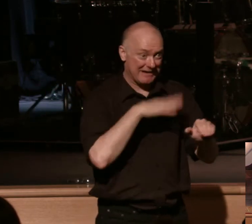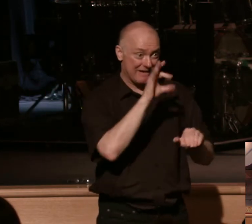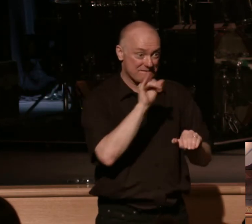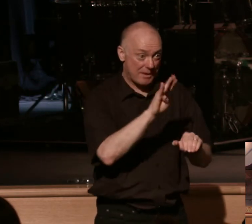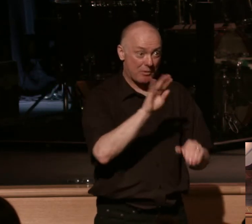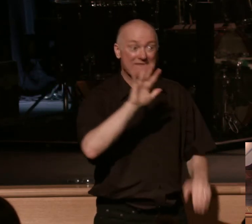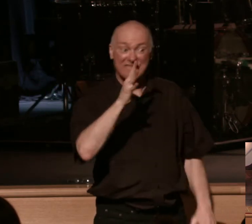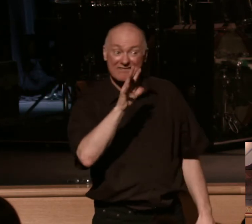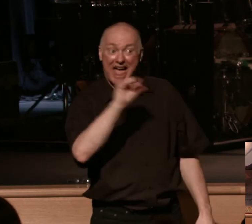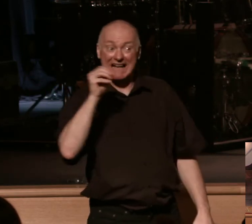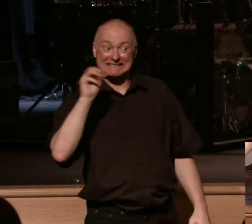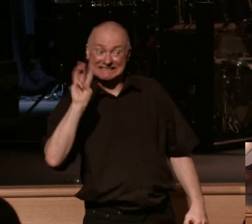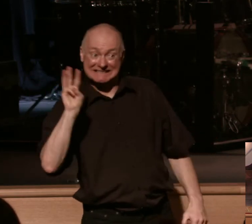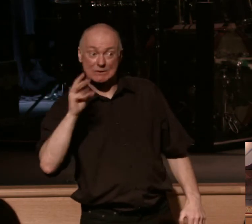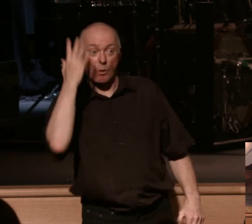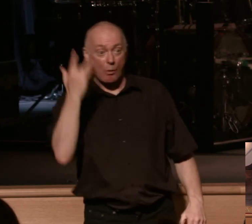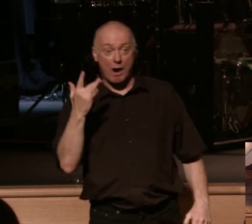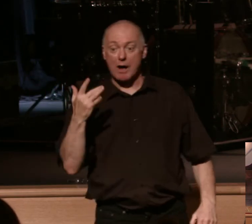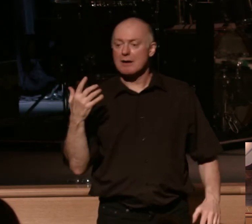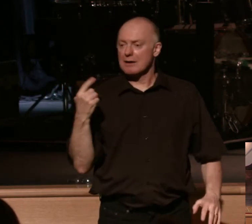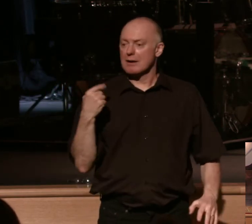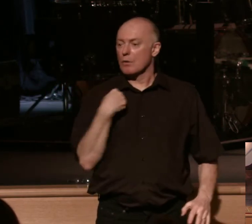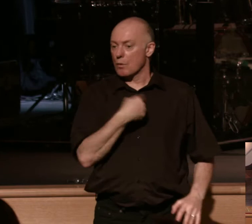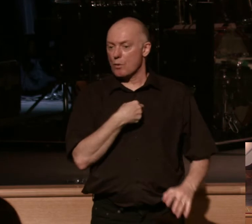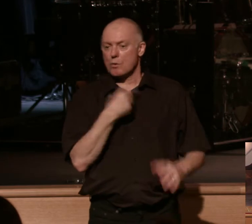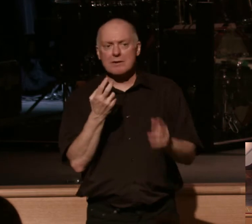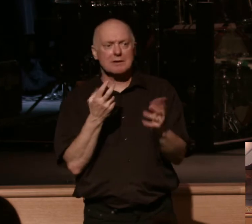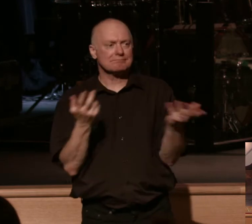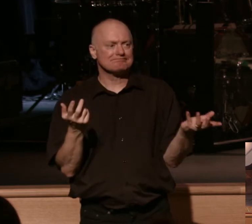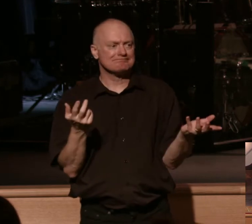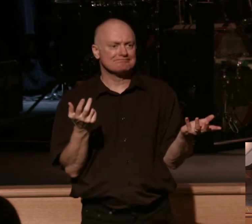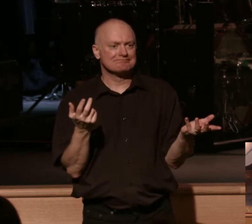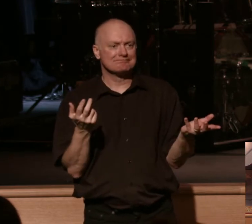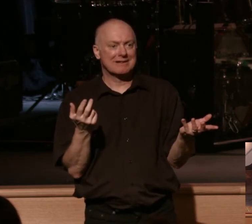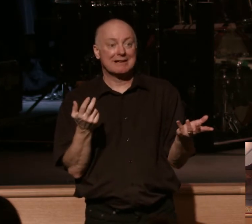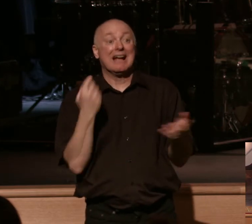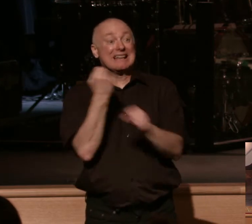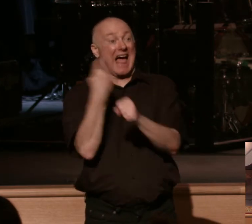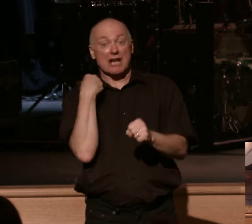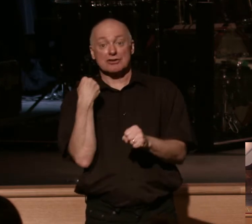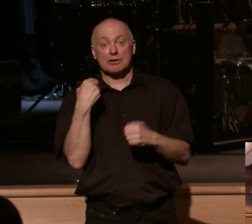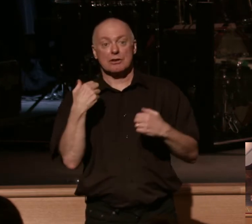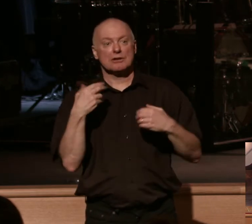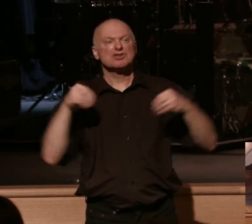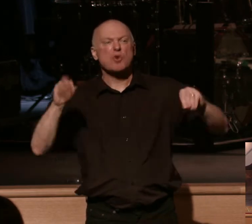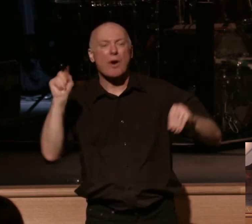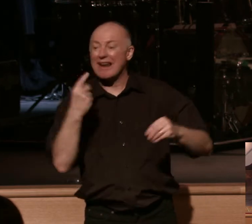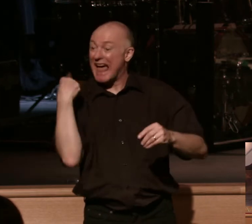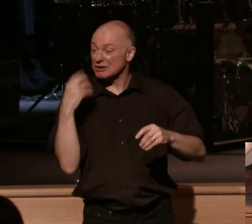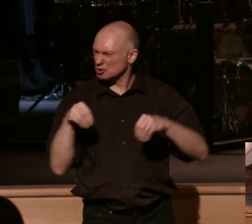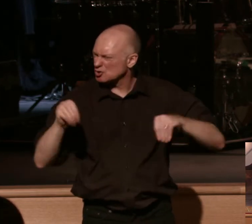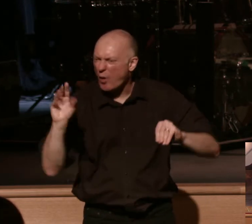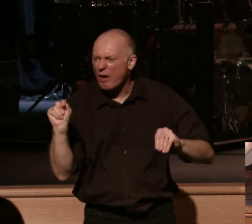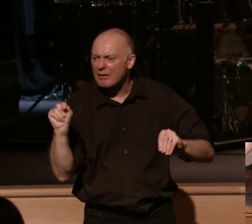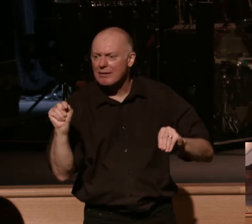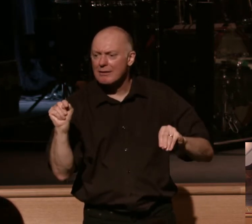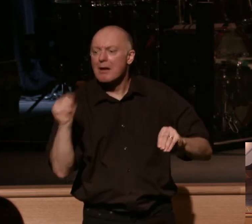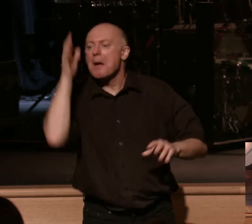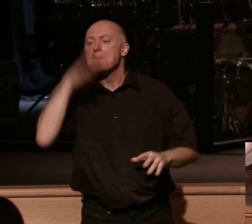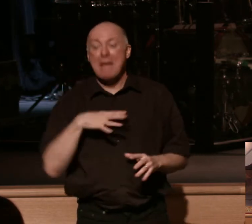because we are, Matt, we are registration-wise at this time last year, last year sold out, okay? So what men tend to do is they mend to